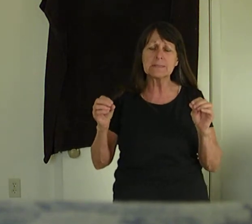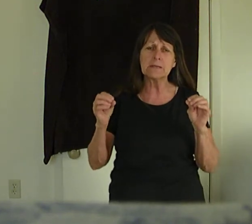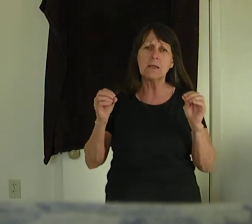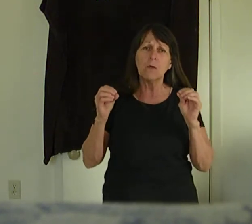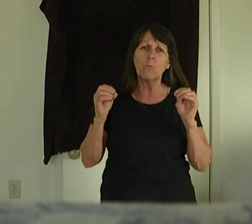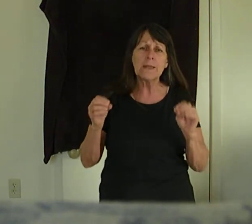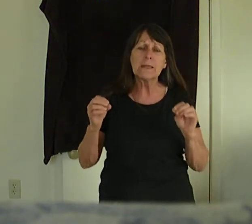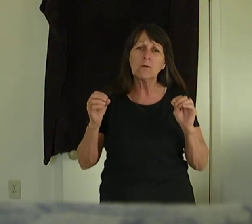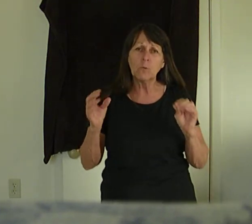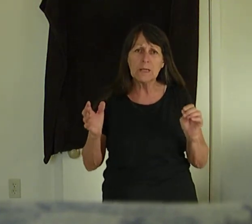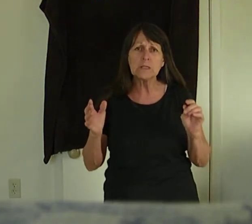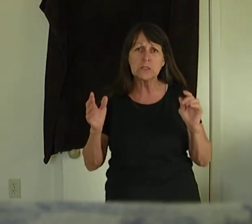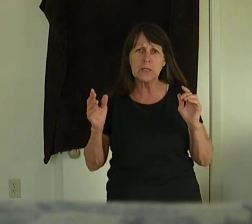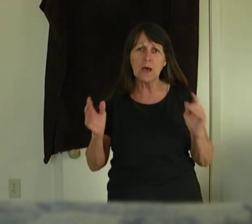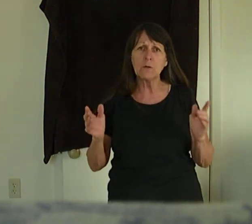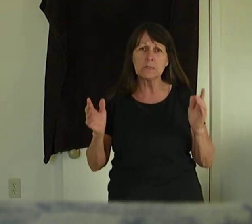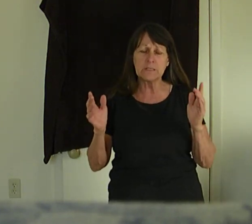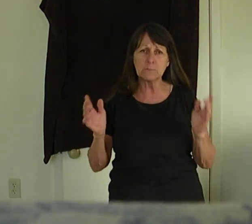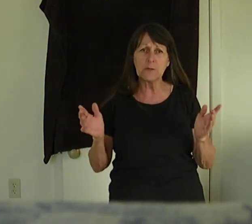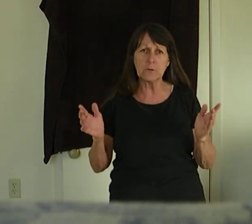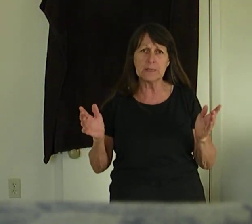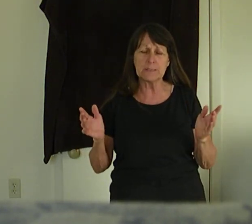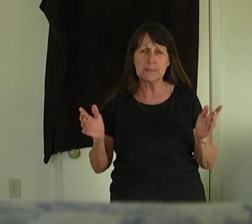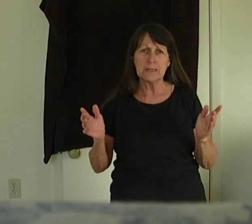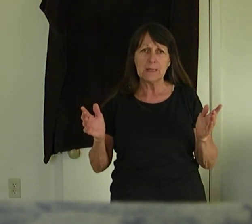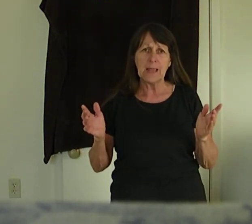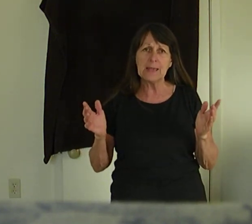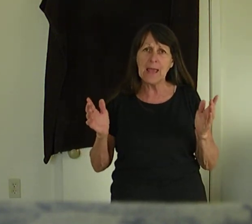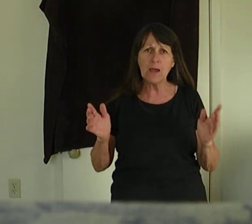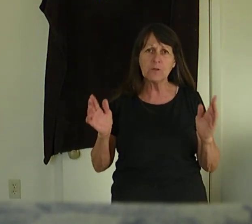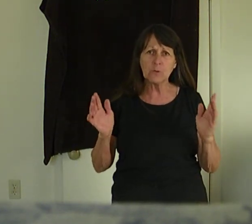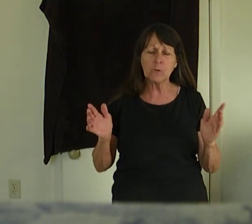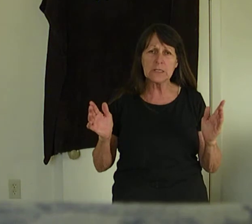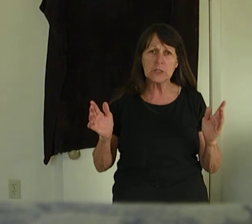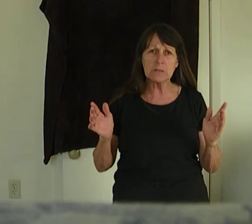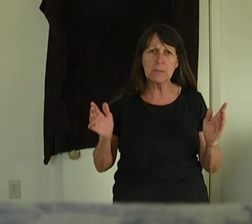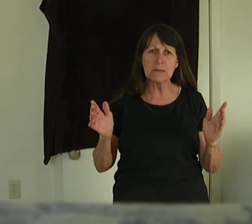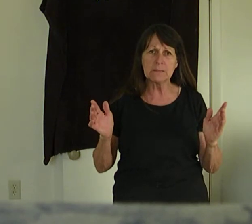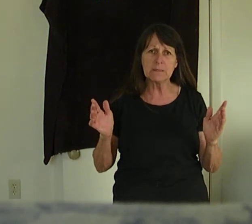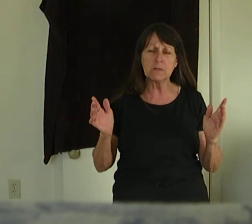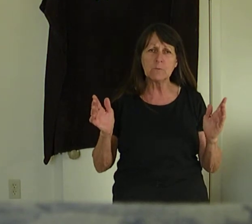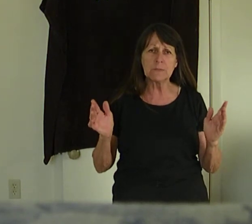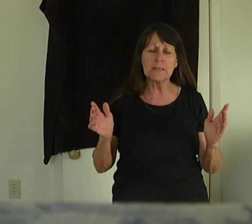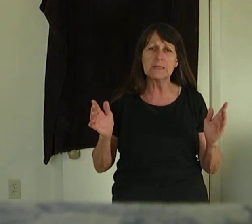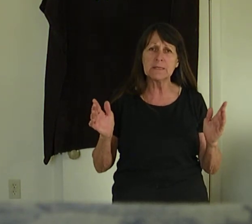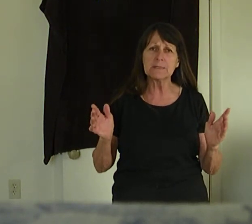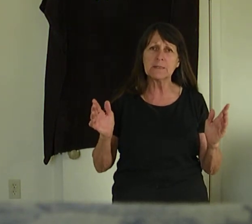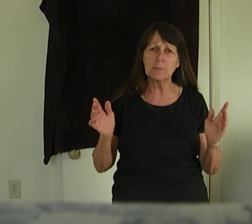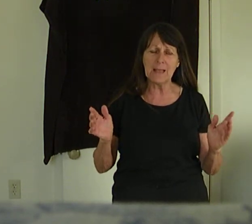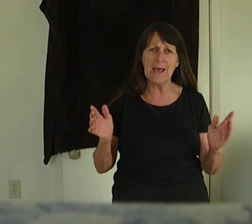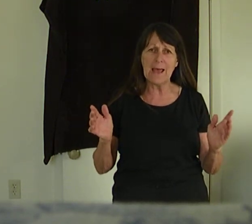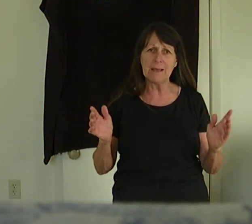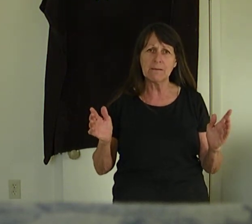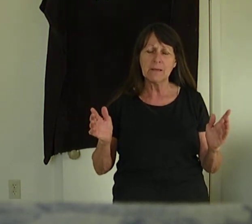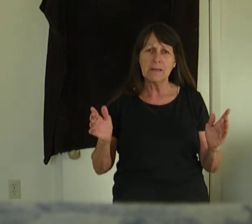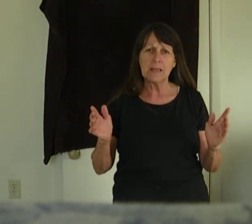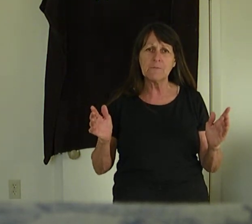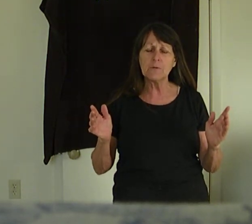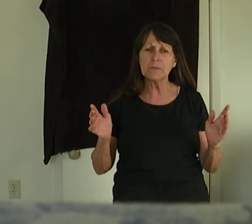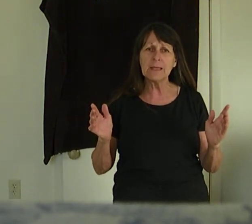we can quench the Holy Spirit. And how you quench Him is you think it doesn't apply. If you think